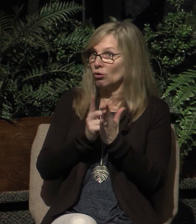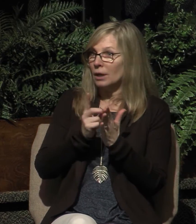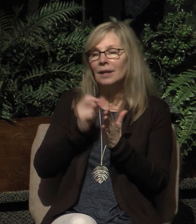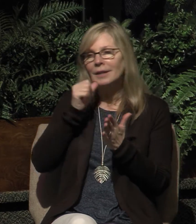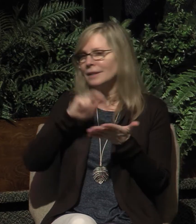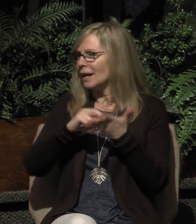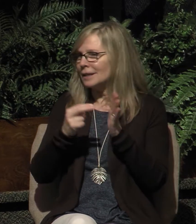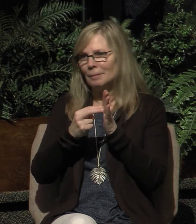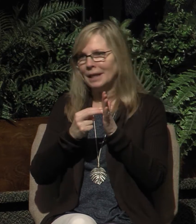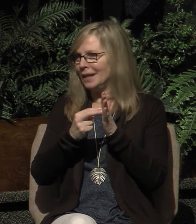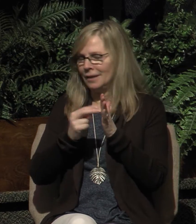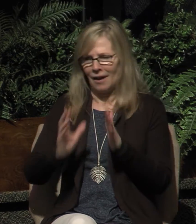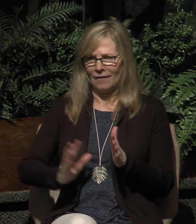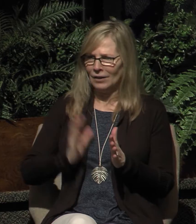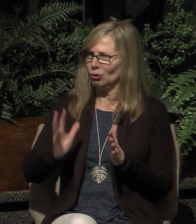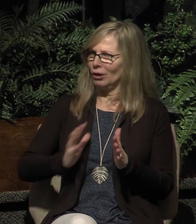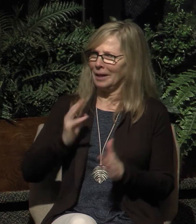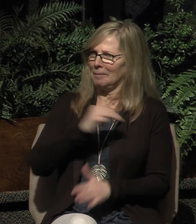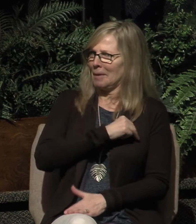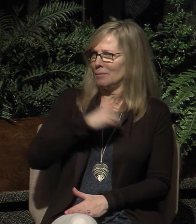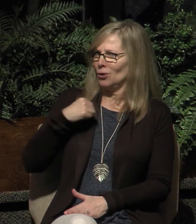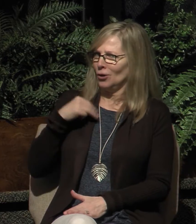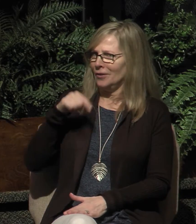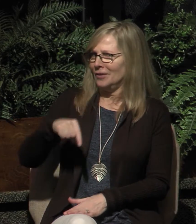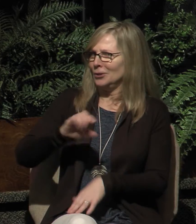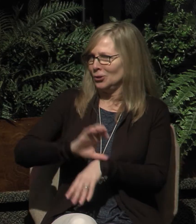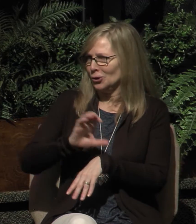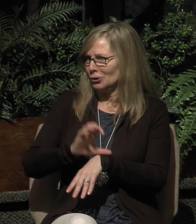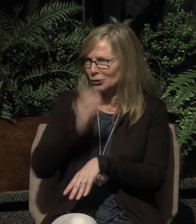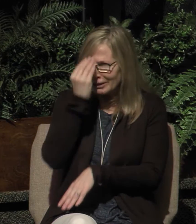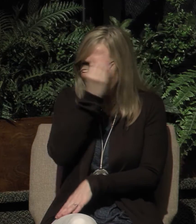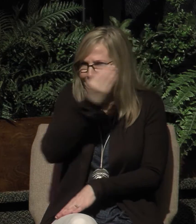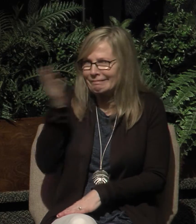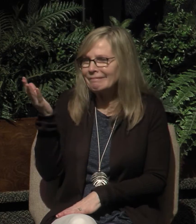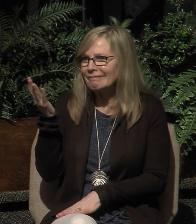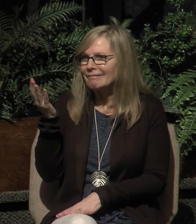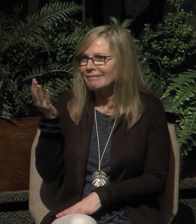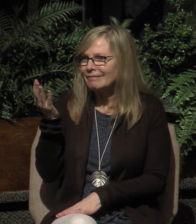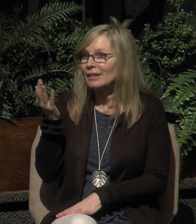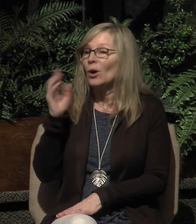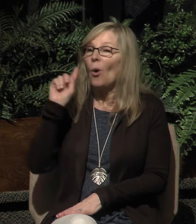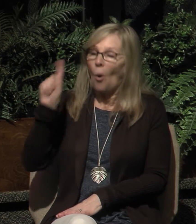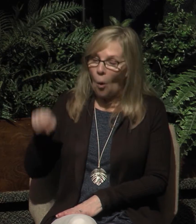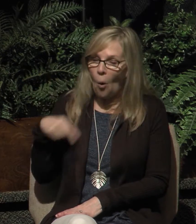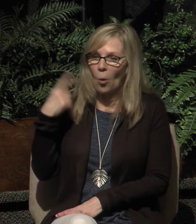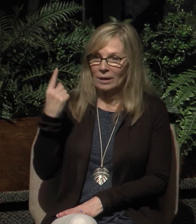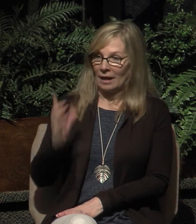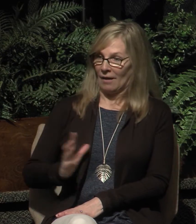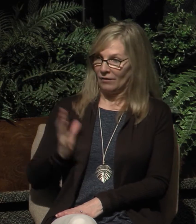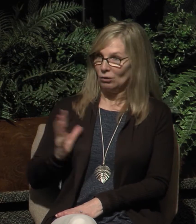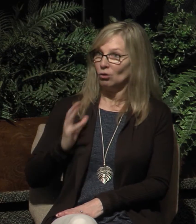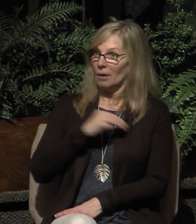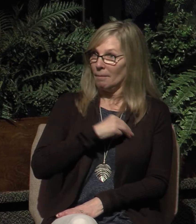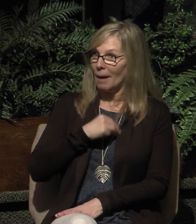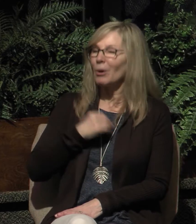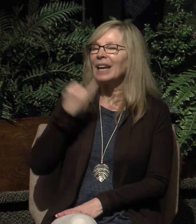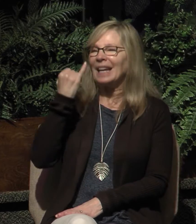mean that you are a member of this church. You are only an official member of Lakeside if you have gone through the